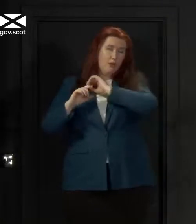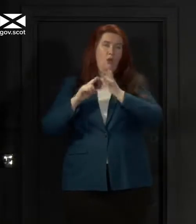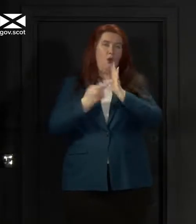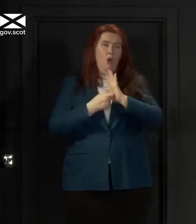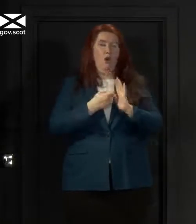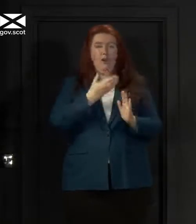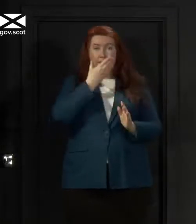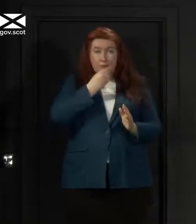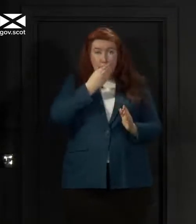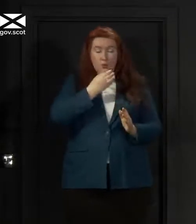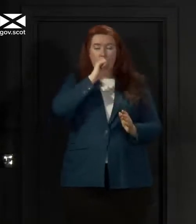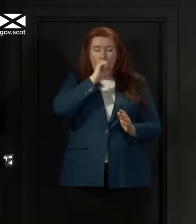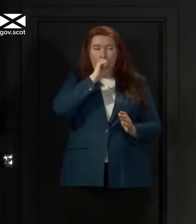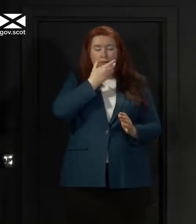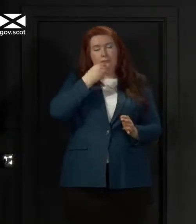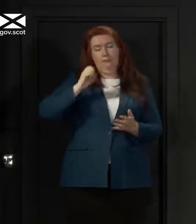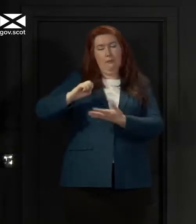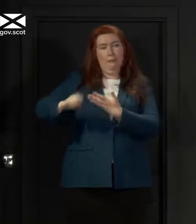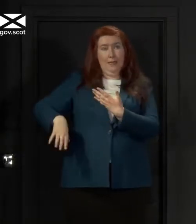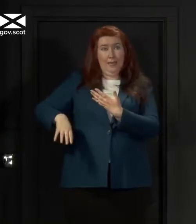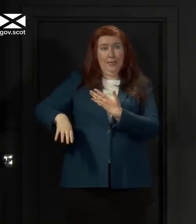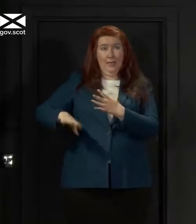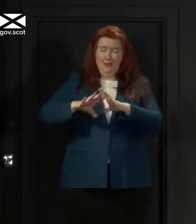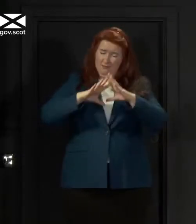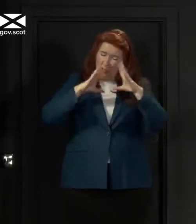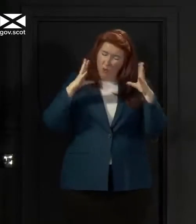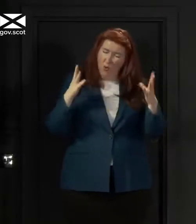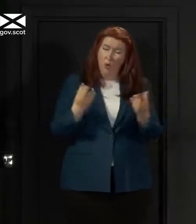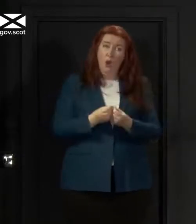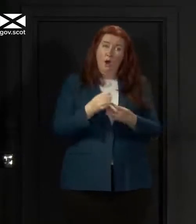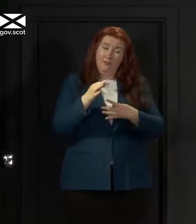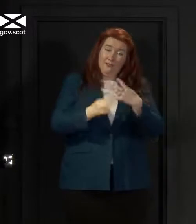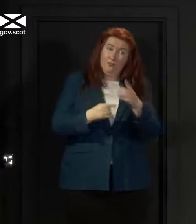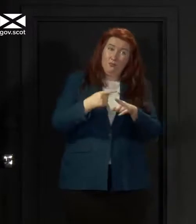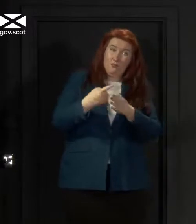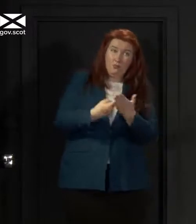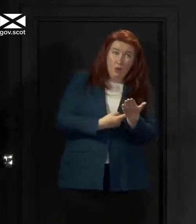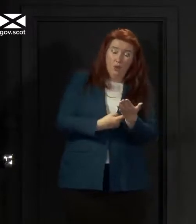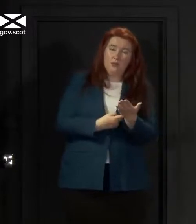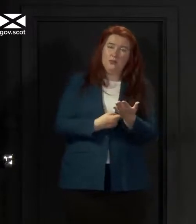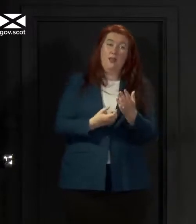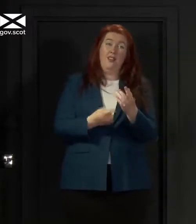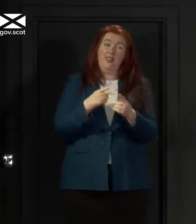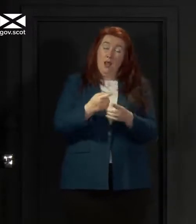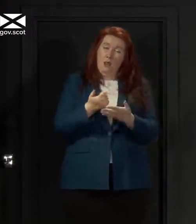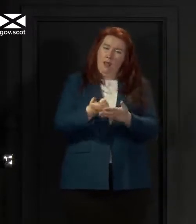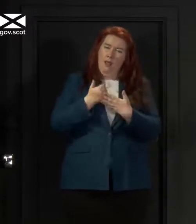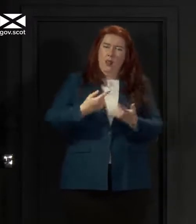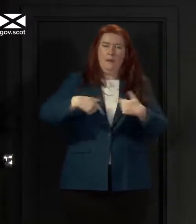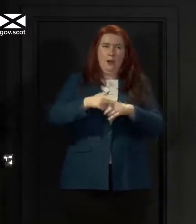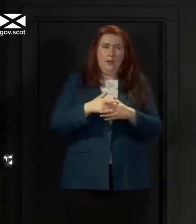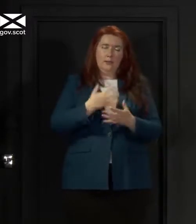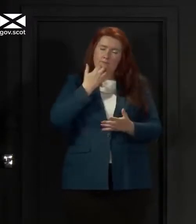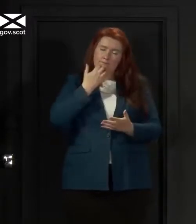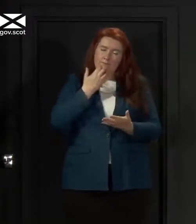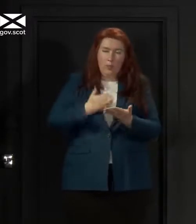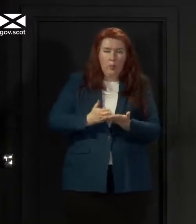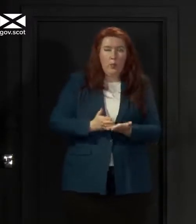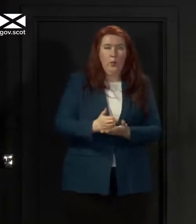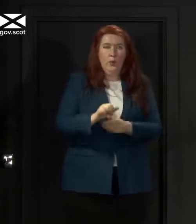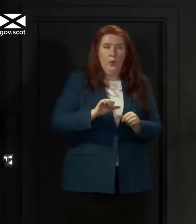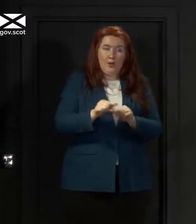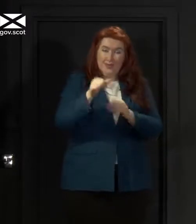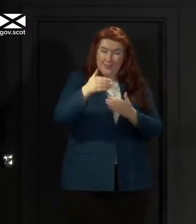disposable tissue all of that will help us get through the next phase of our